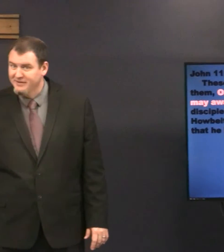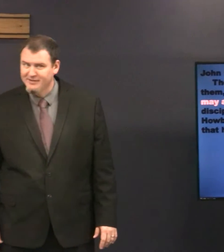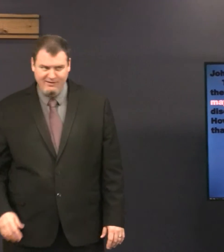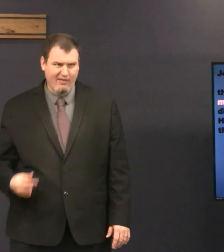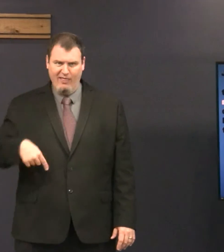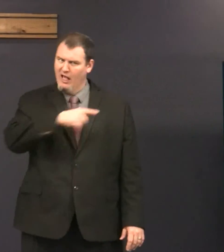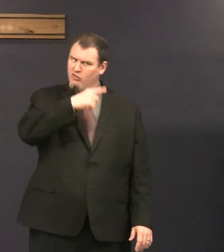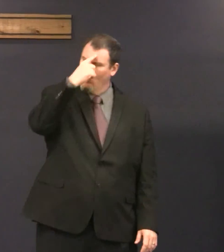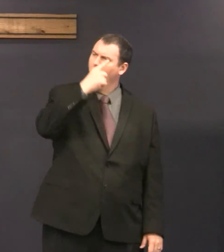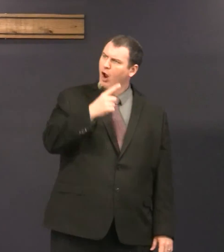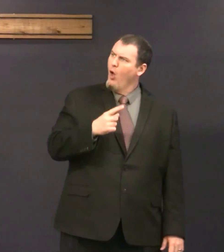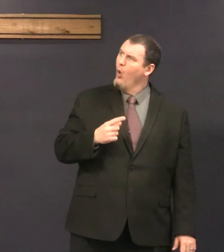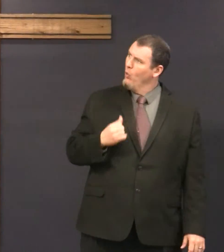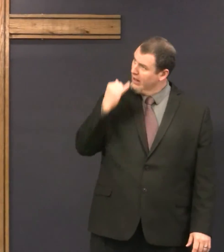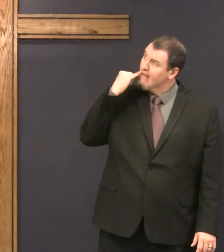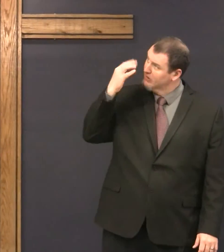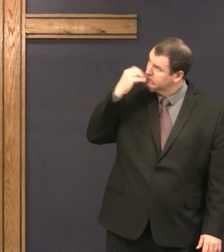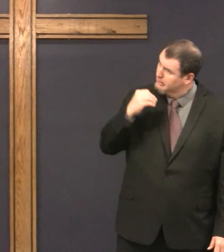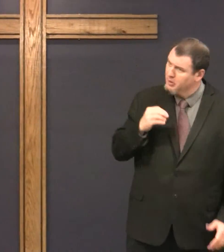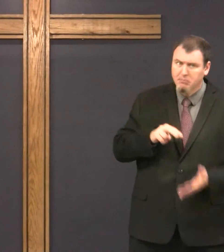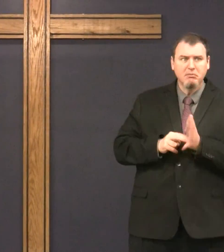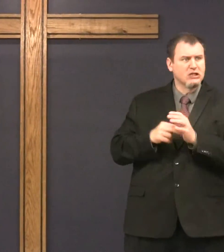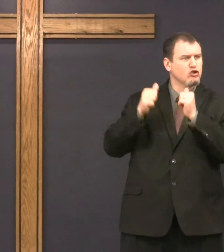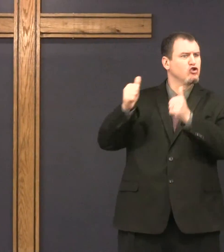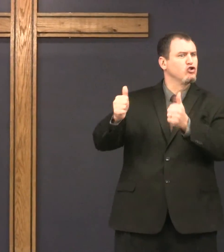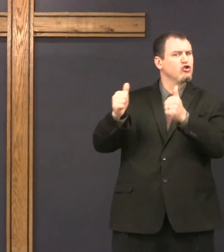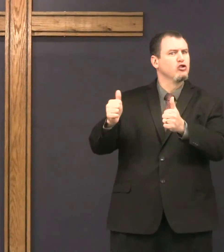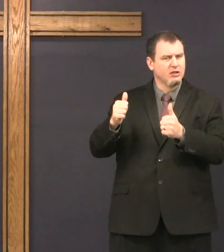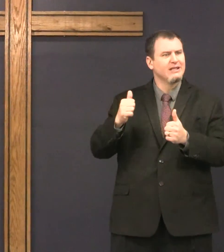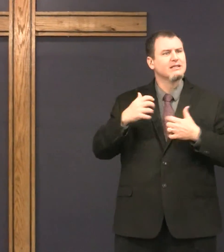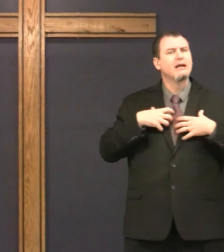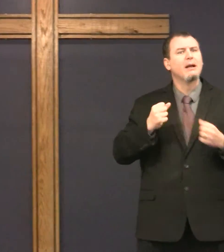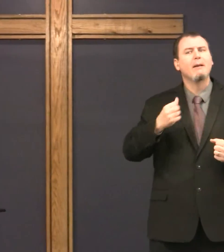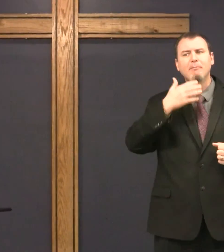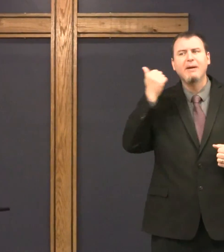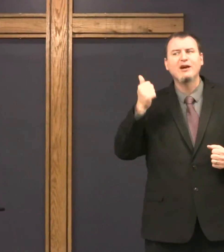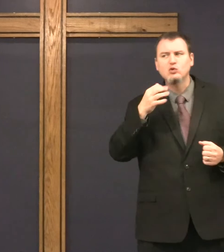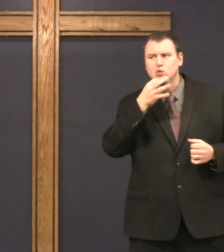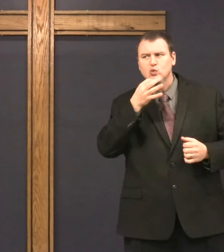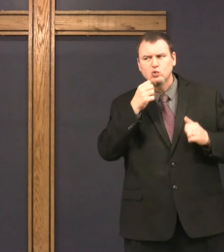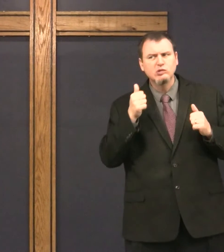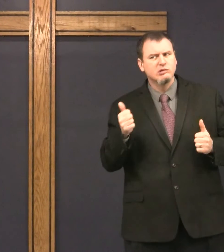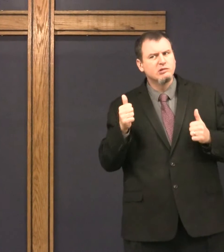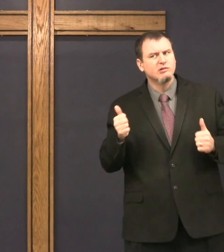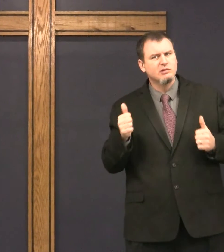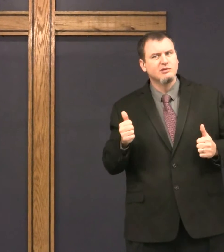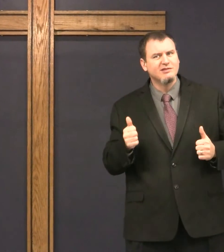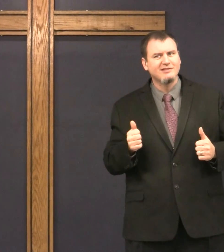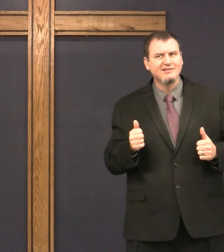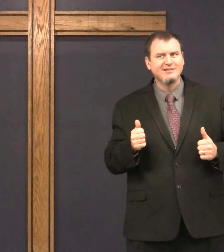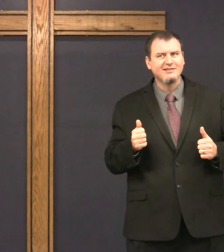a lot. I thought, oh, sleeping must mean he's doing okay. He's getting better. He'll be better soon.